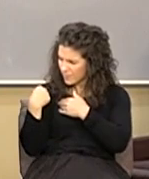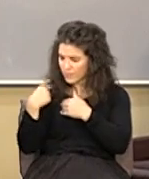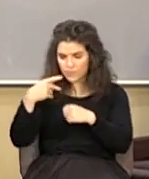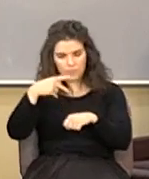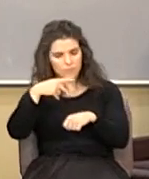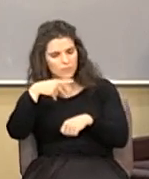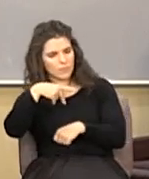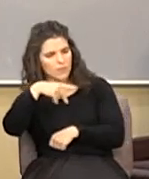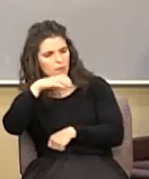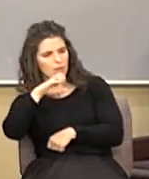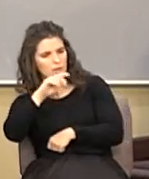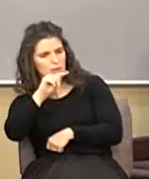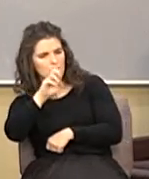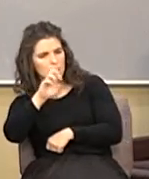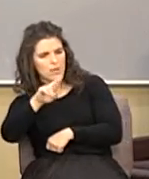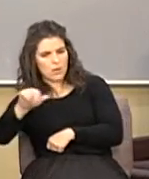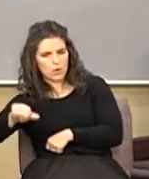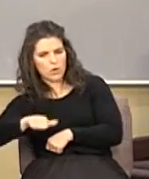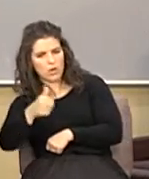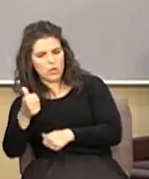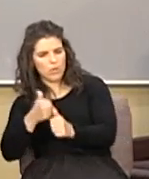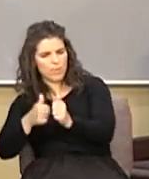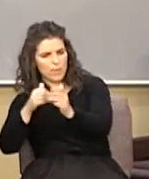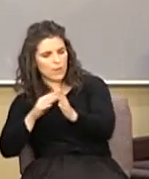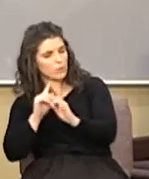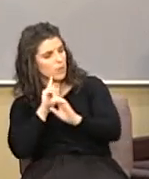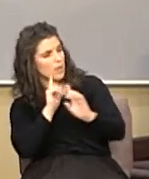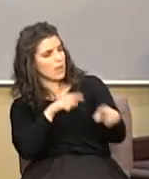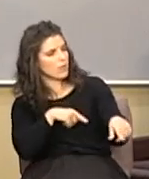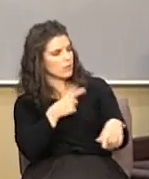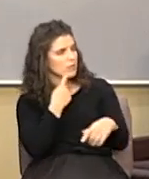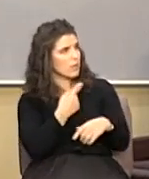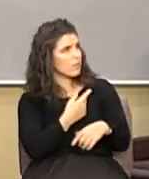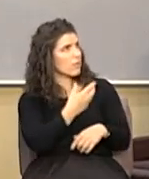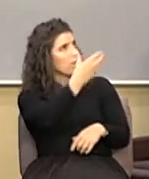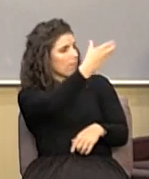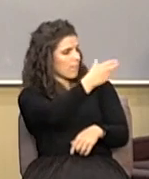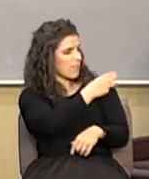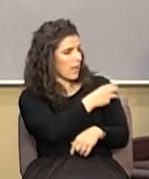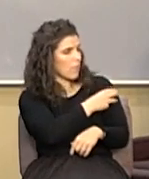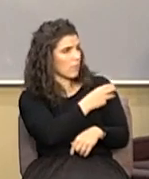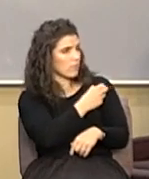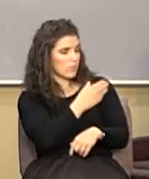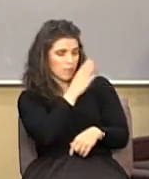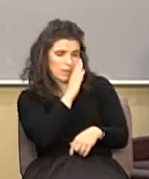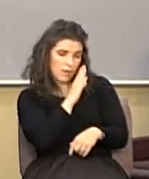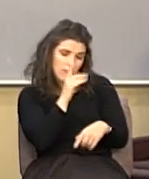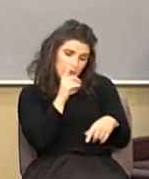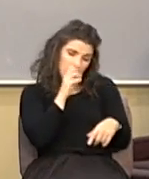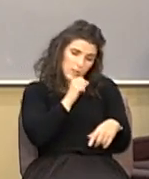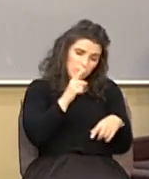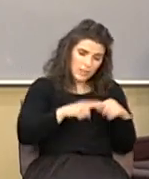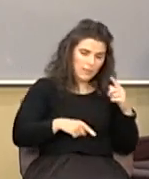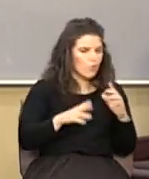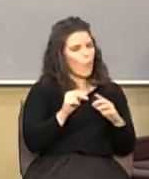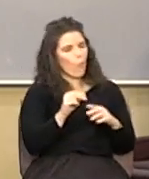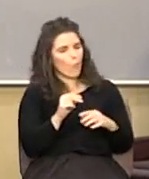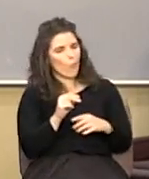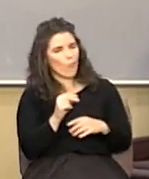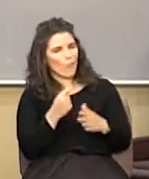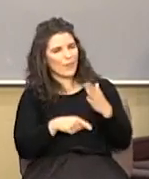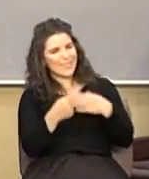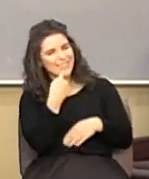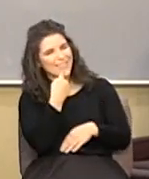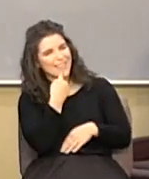other apostles answered and said, well, the powers will be ordained to God. I guess we shouldn't do that. No, what'd they say?